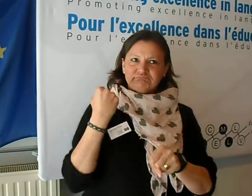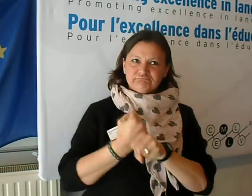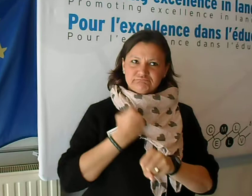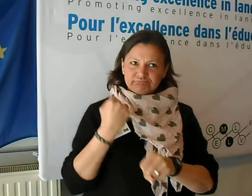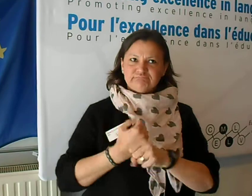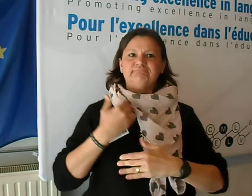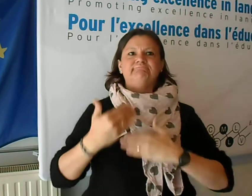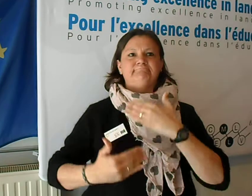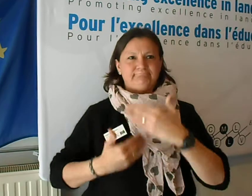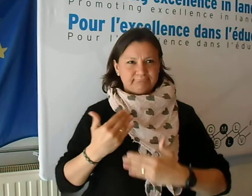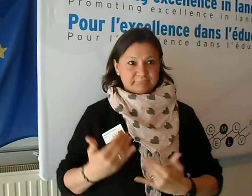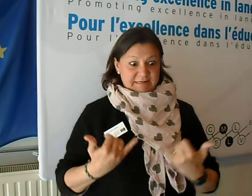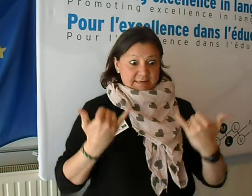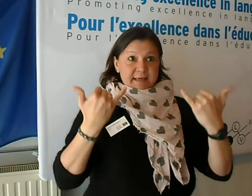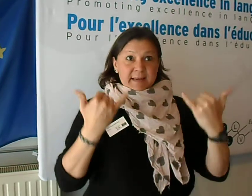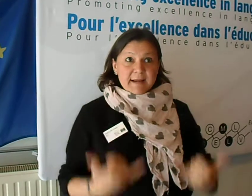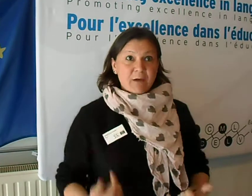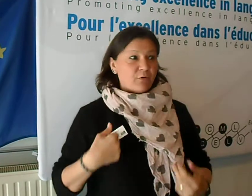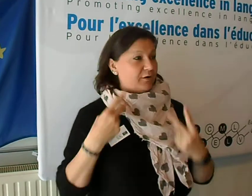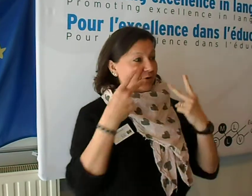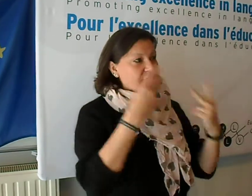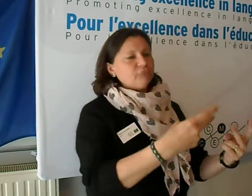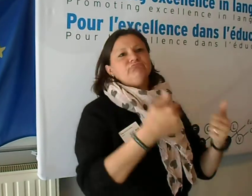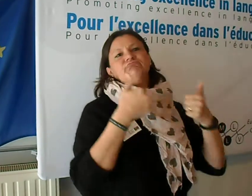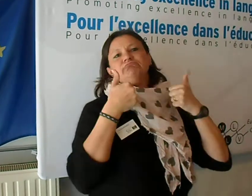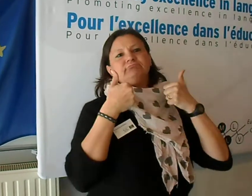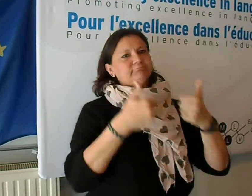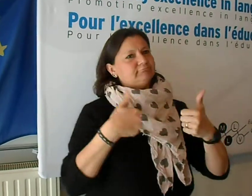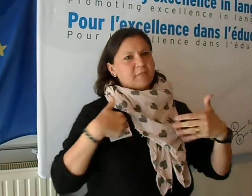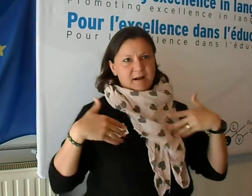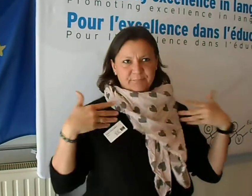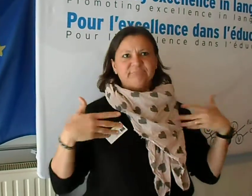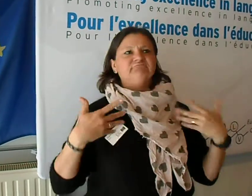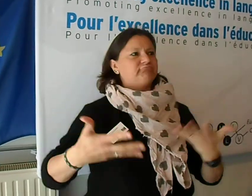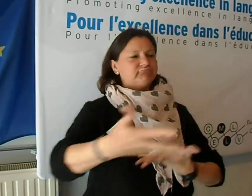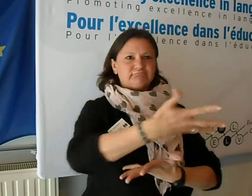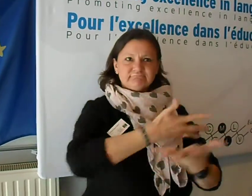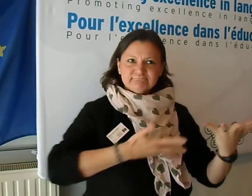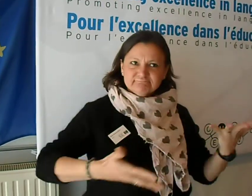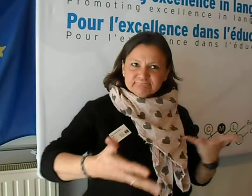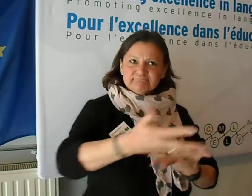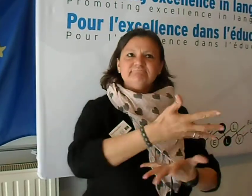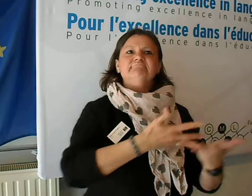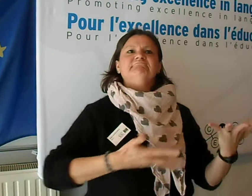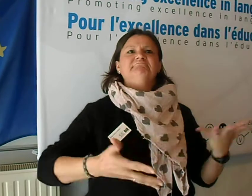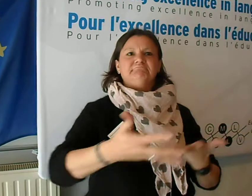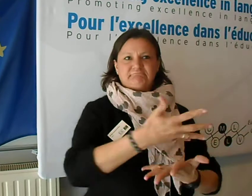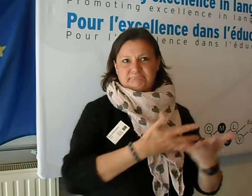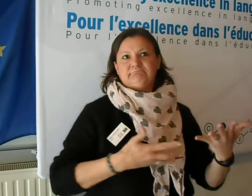enabled me to work in a more focused way back home. And being here now I'm very